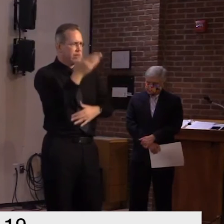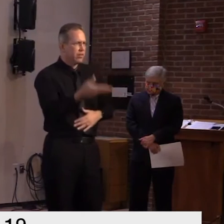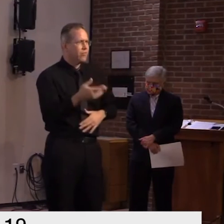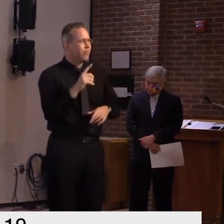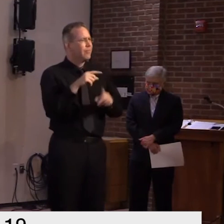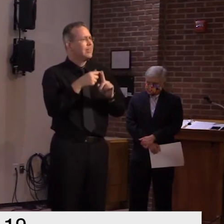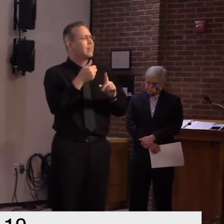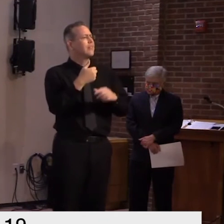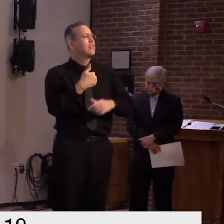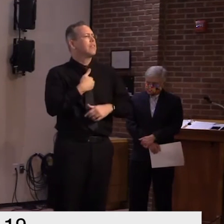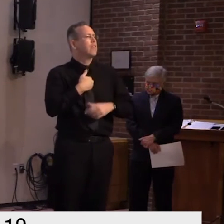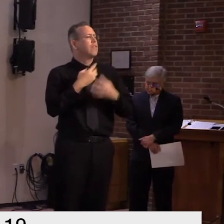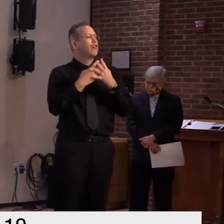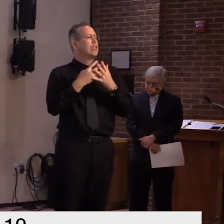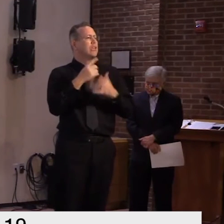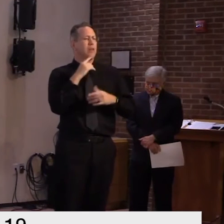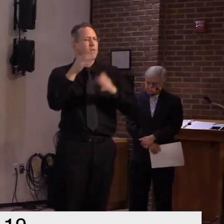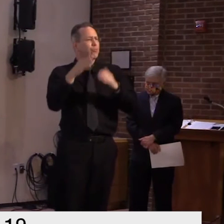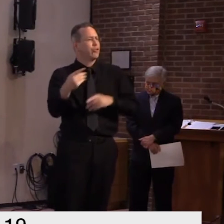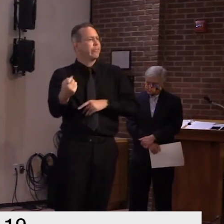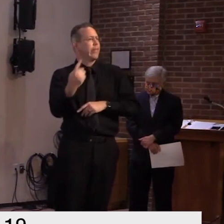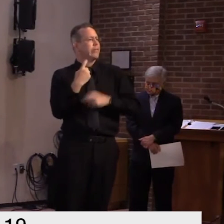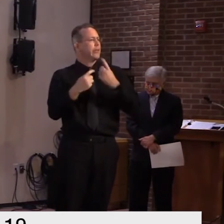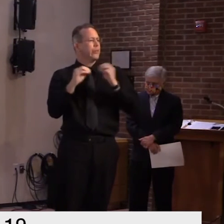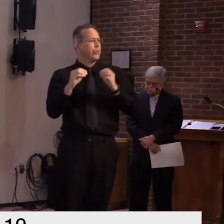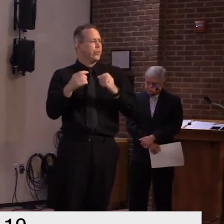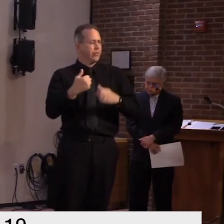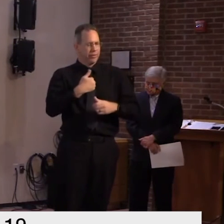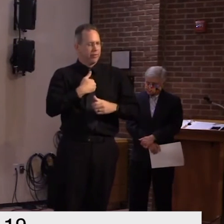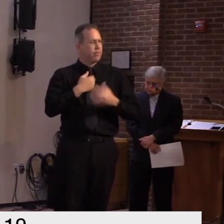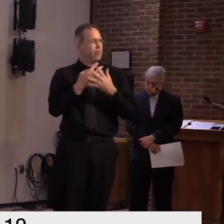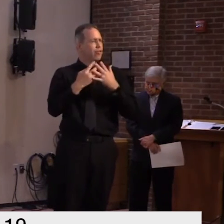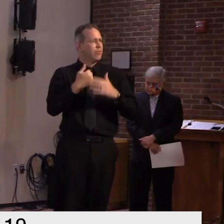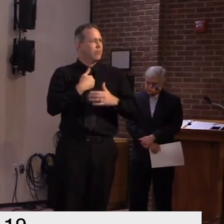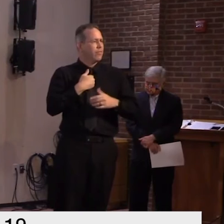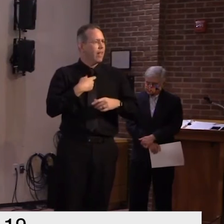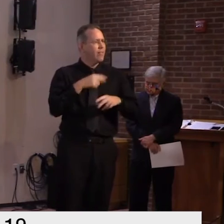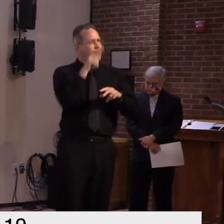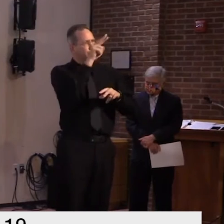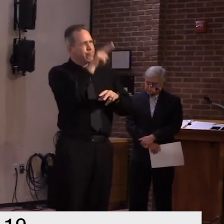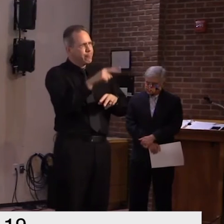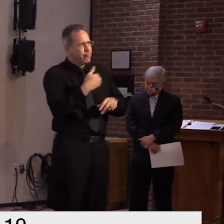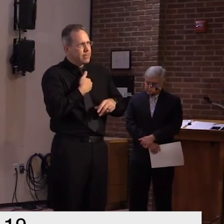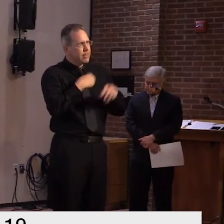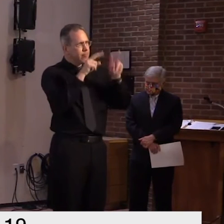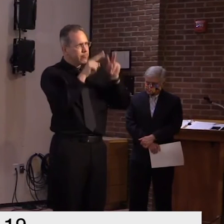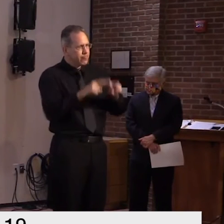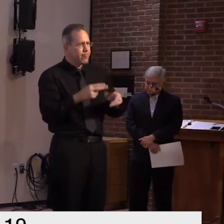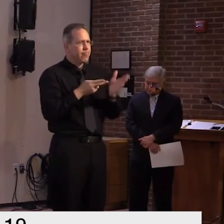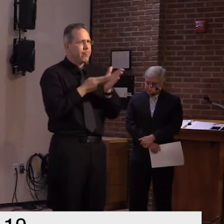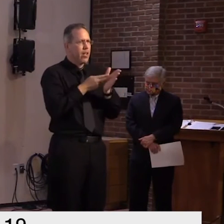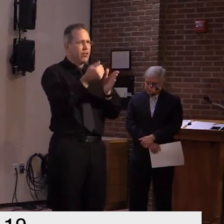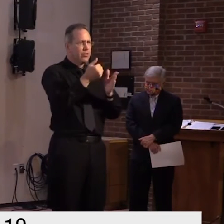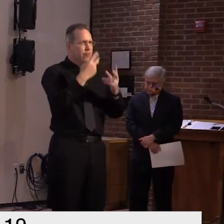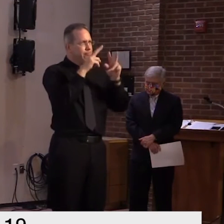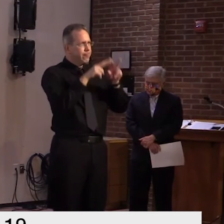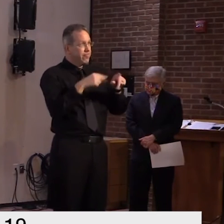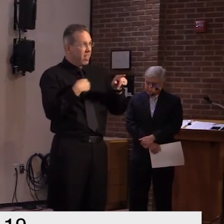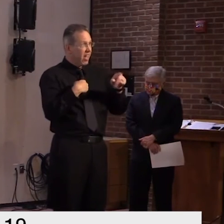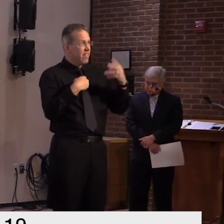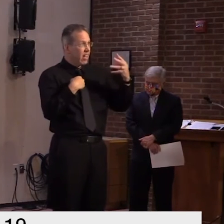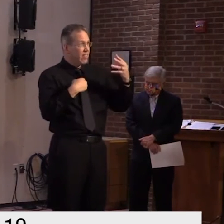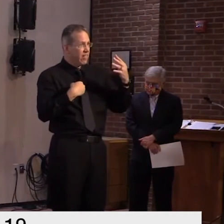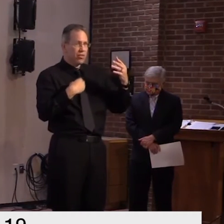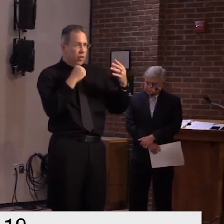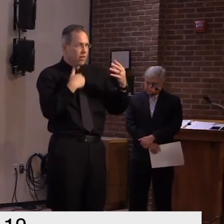also um have uh facial mask uh um signs that say that they are encouraged